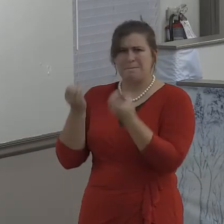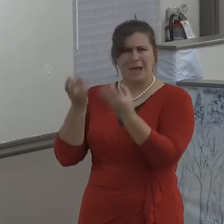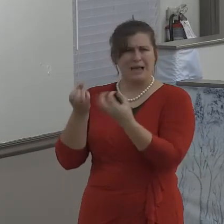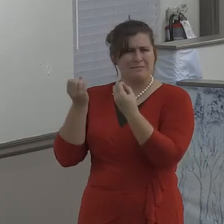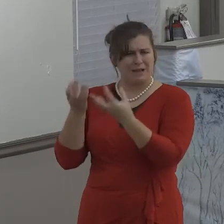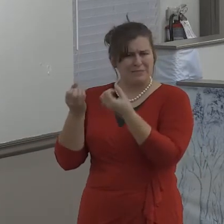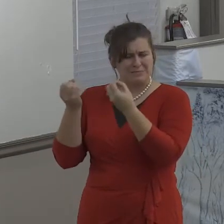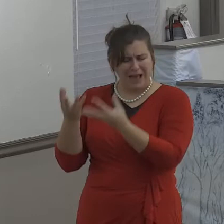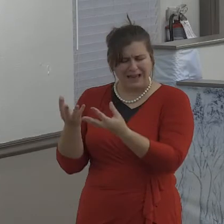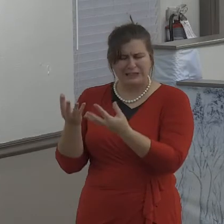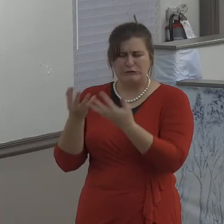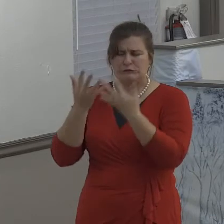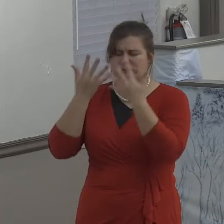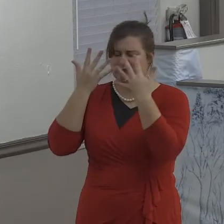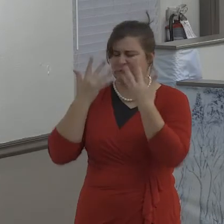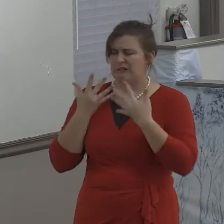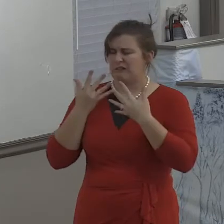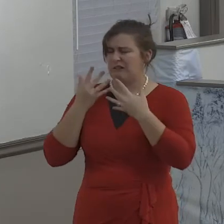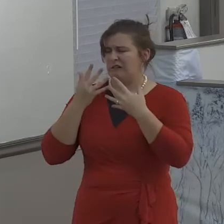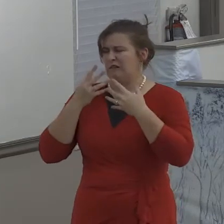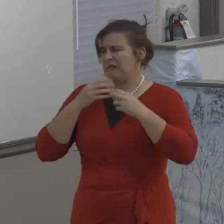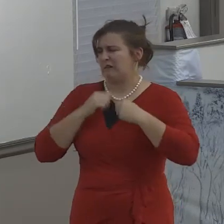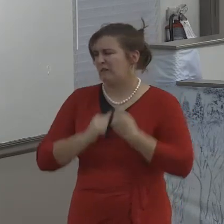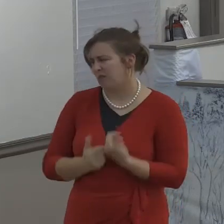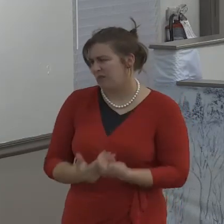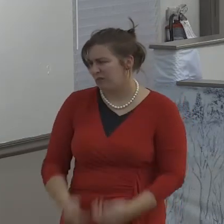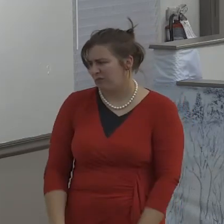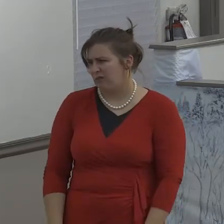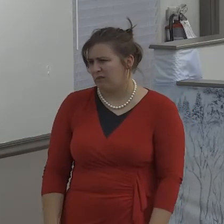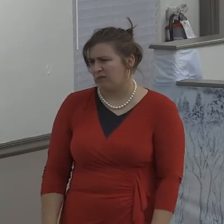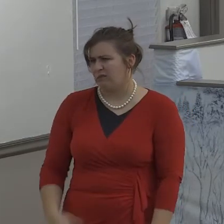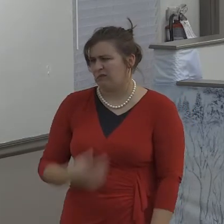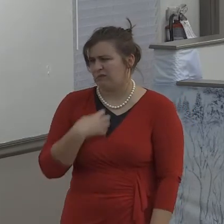determined on that day, those vows would never be broken.